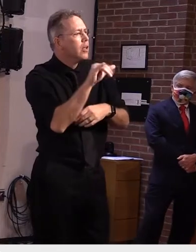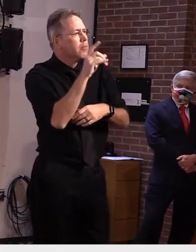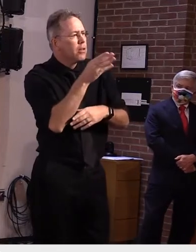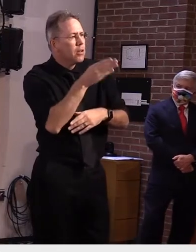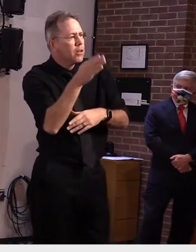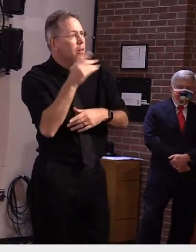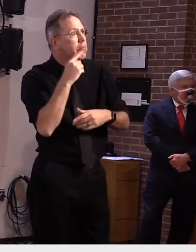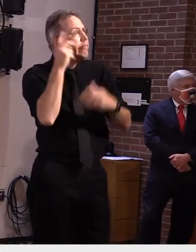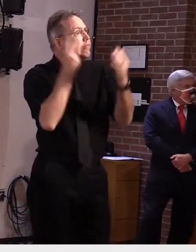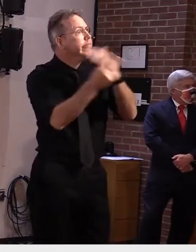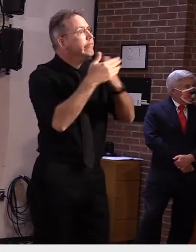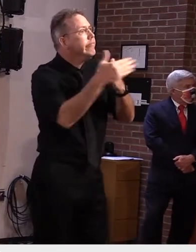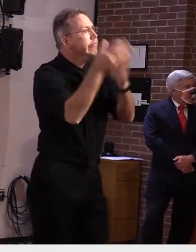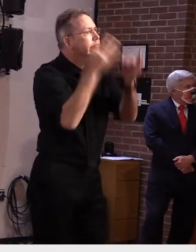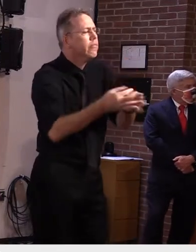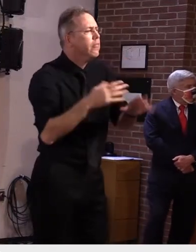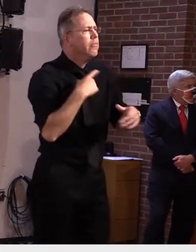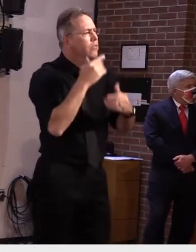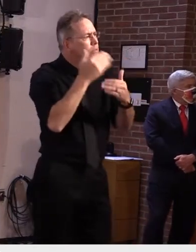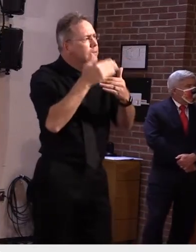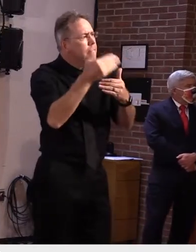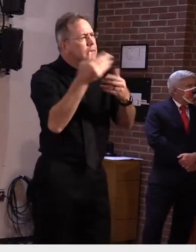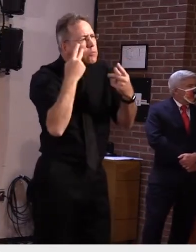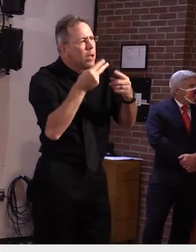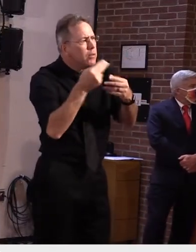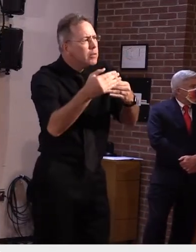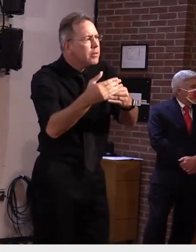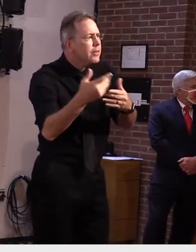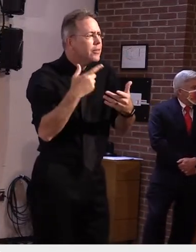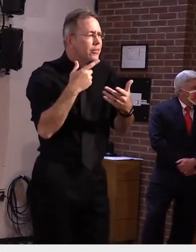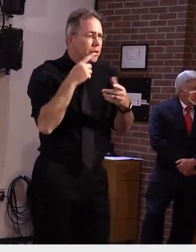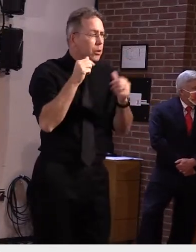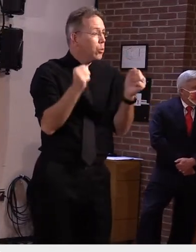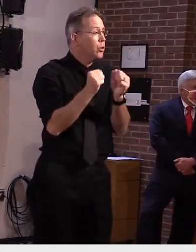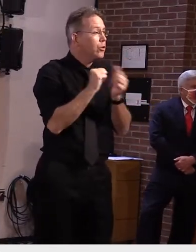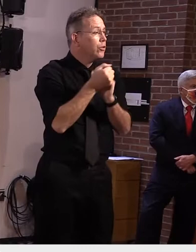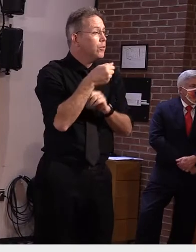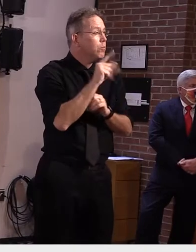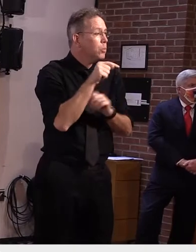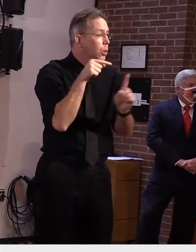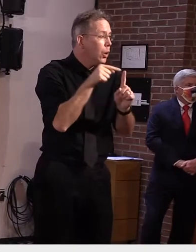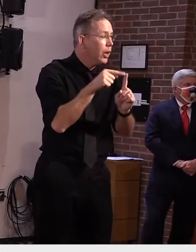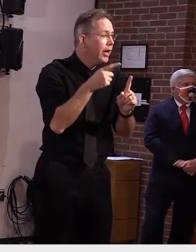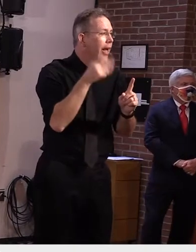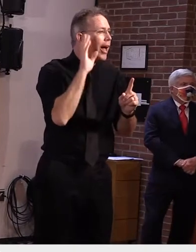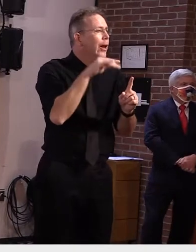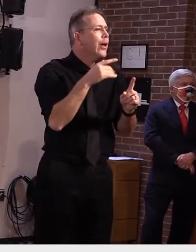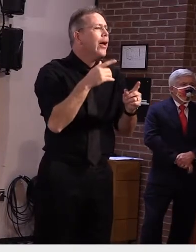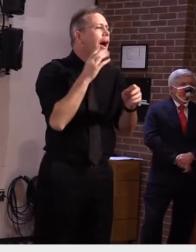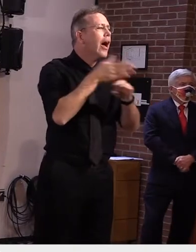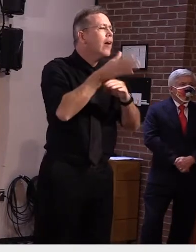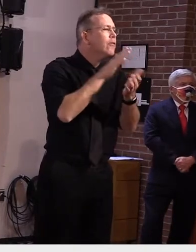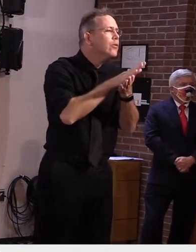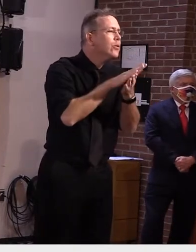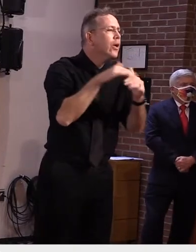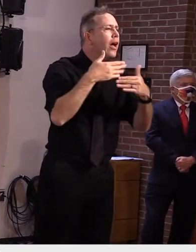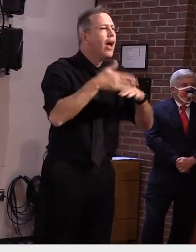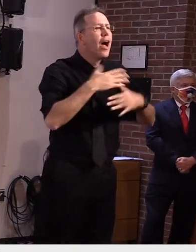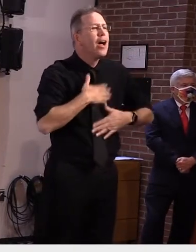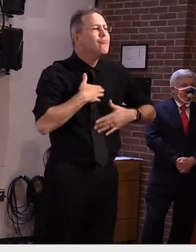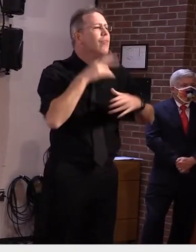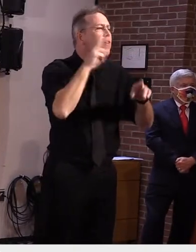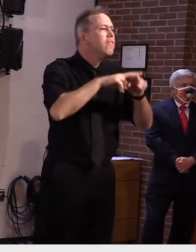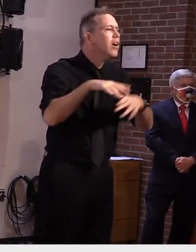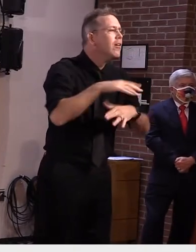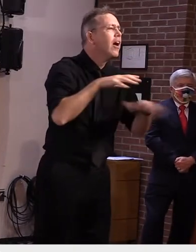aspects outside of the play not on the rink. So I'm hopeful that'll be the case so that